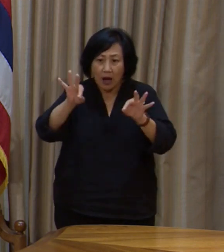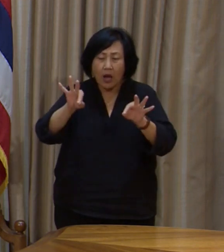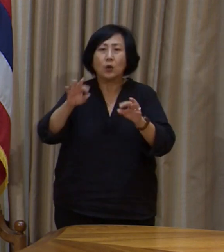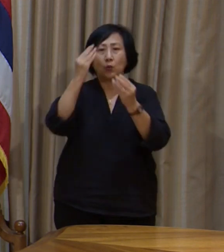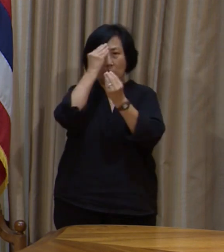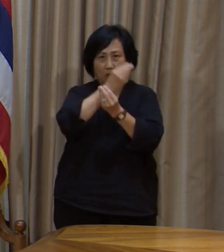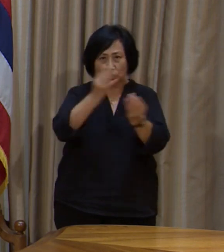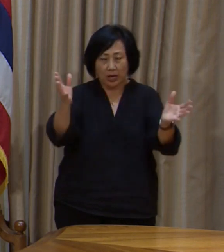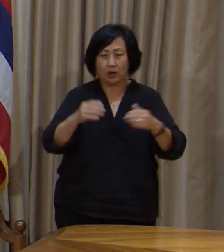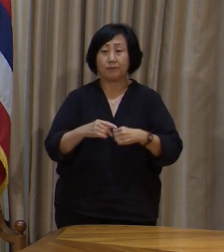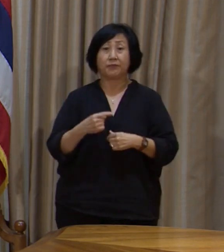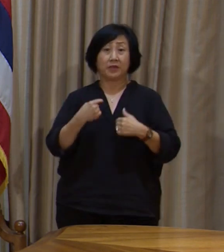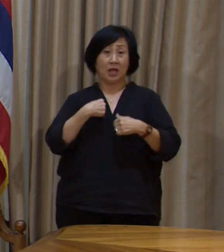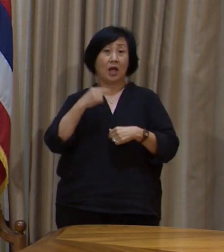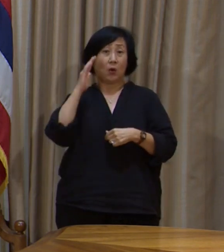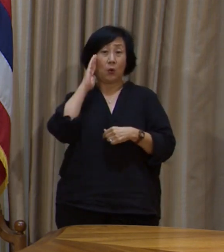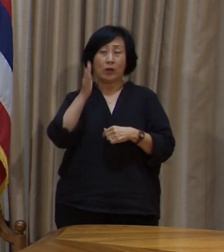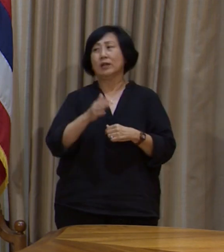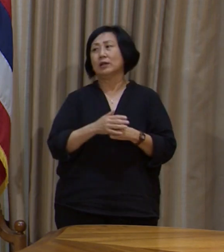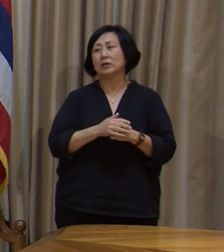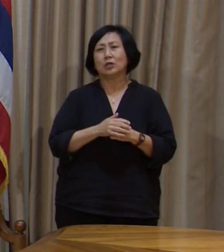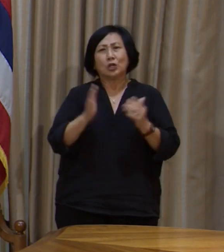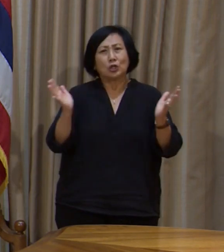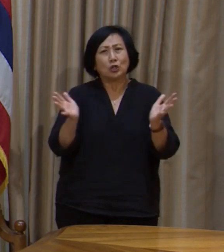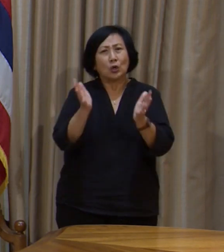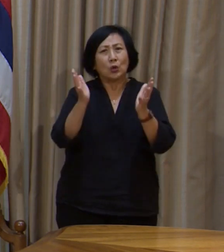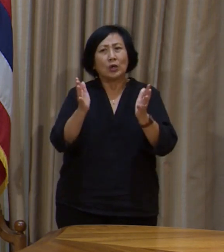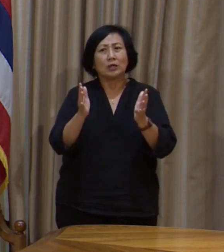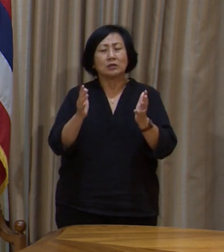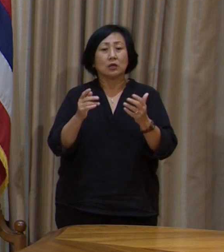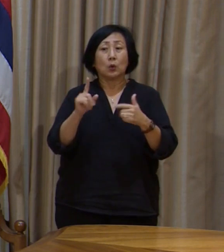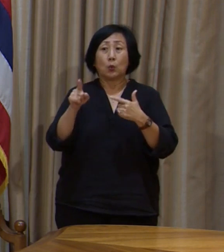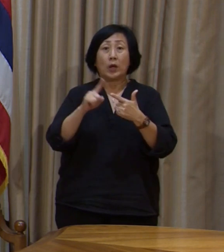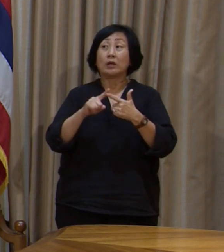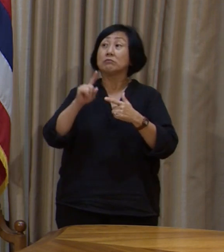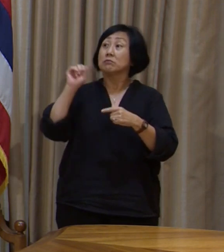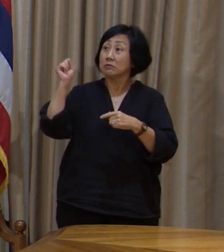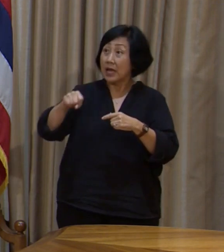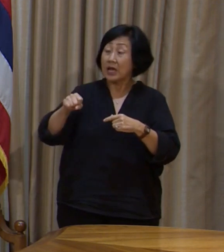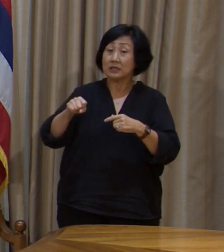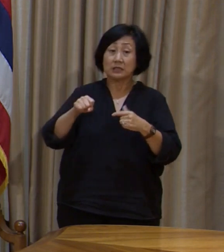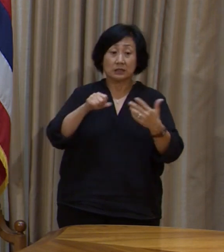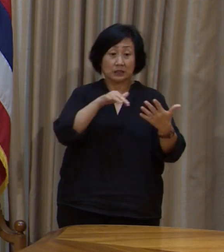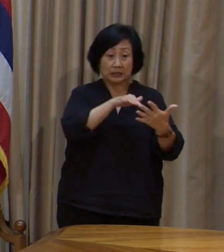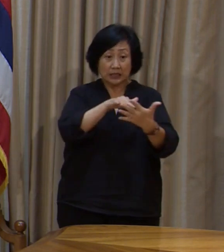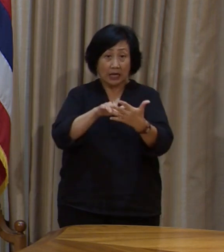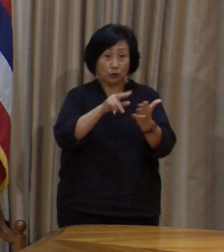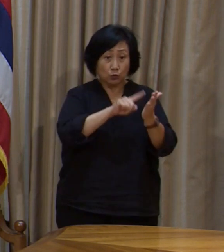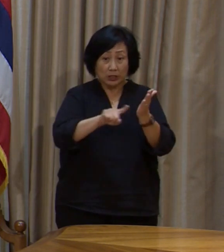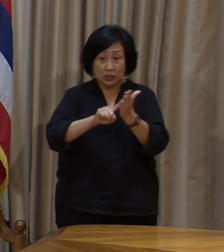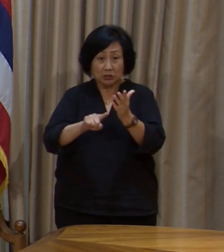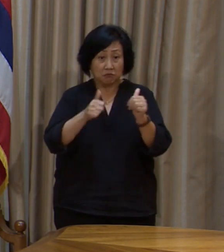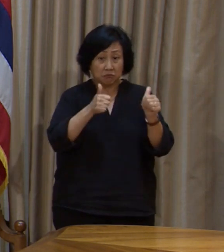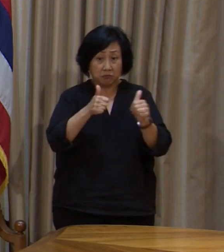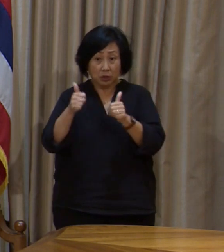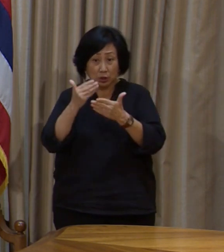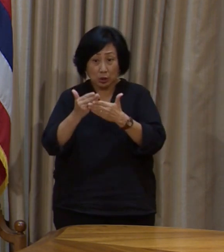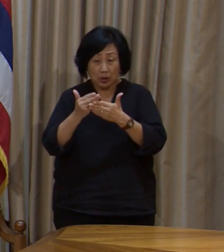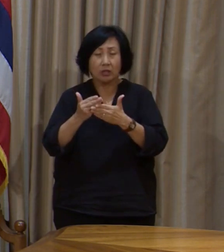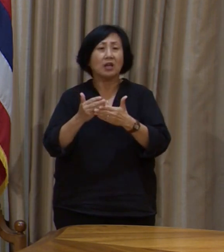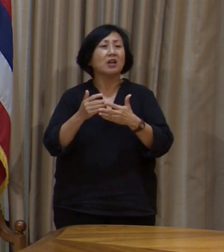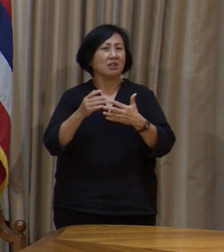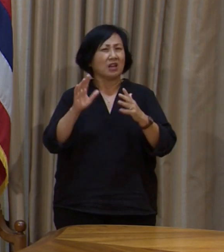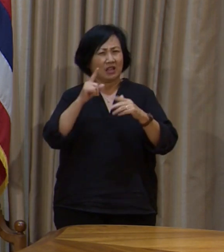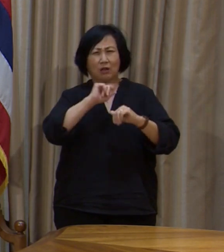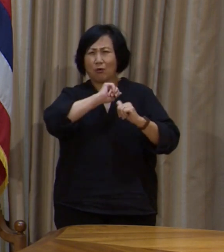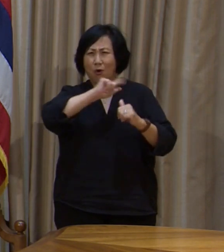that. And I certainly would encourage, once we can validate the studies, everyone to get vaccinated